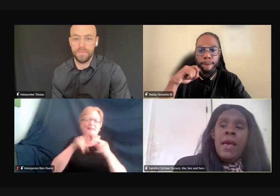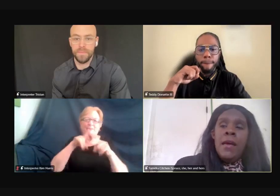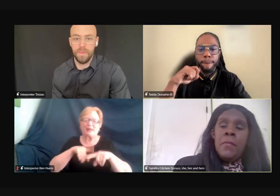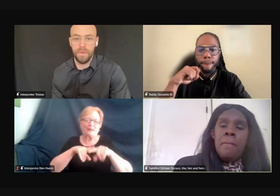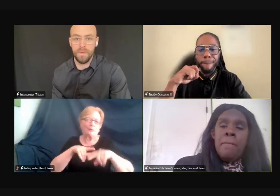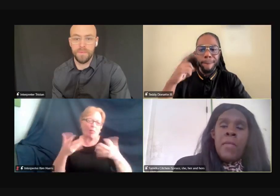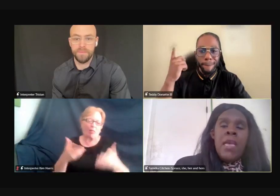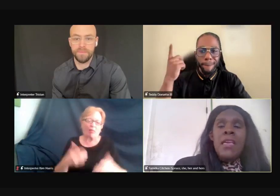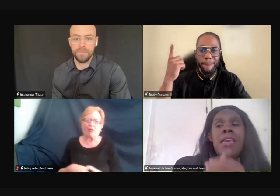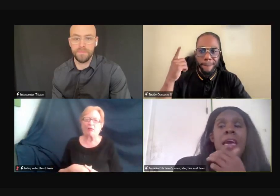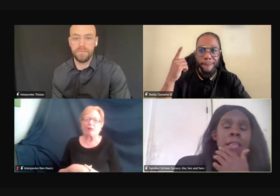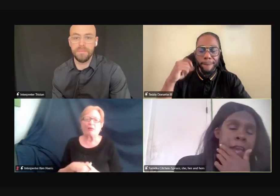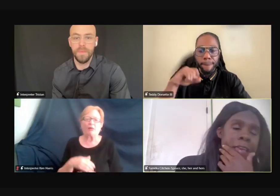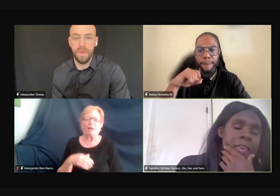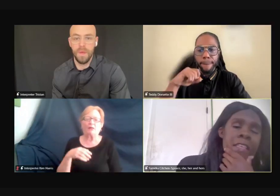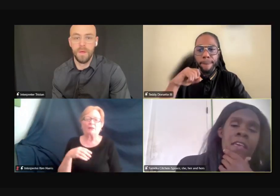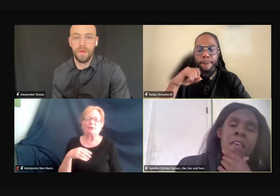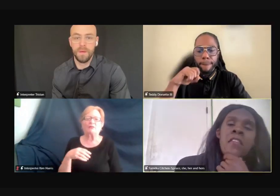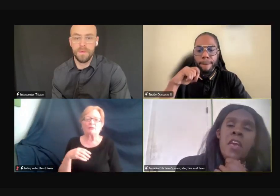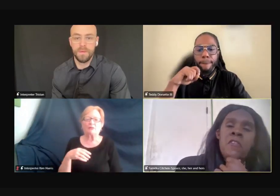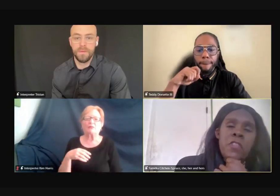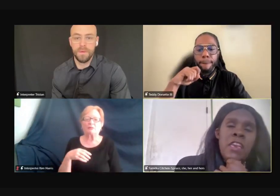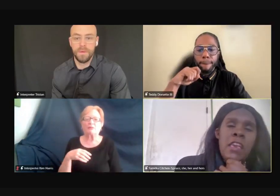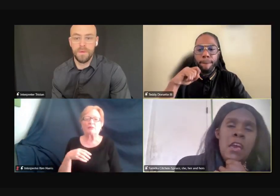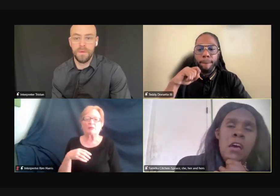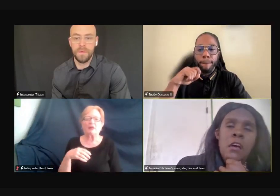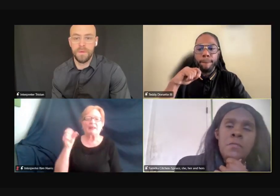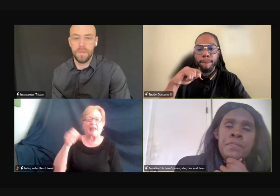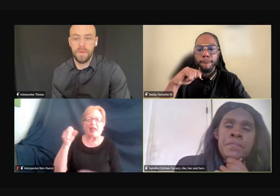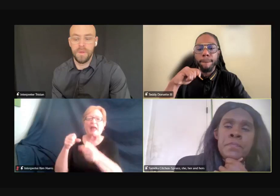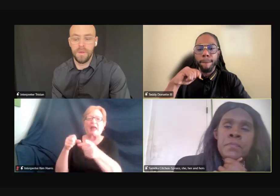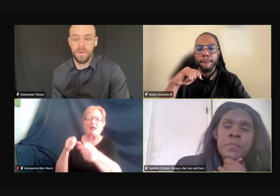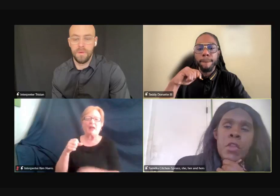Yeah. Yeah, yeah, I could definitely.